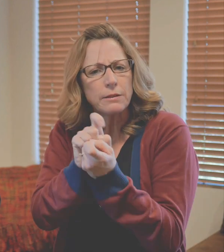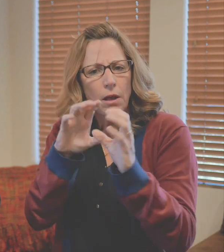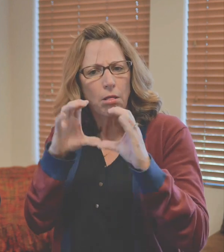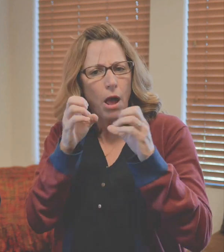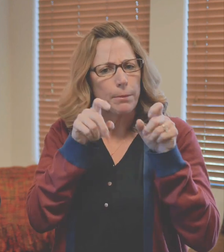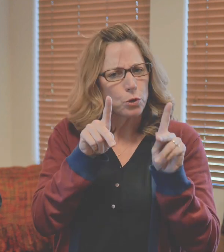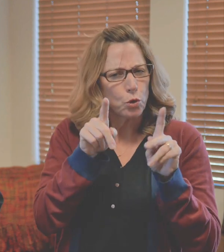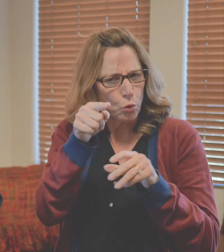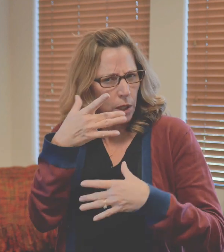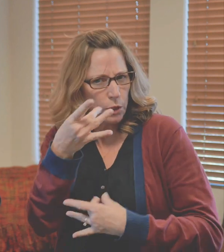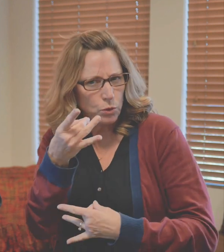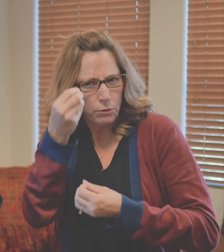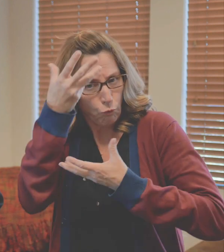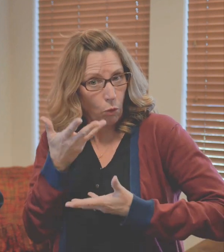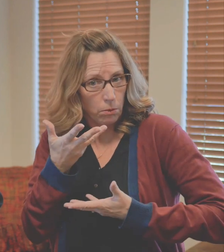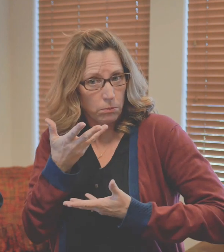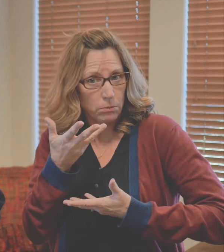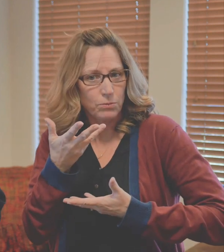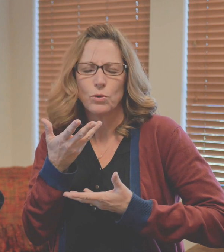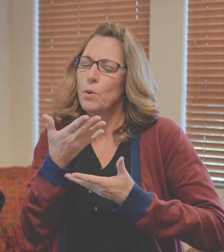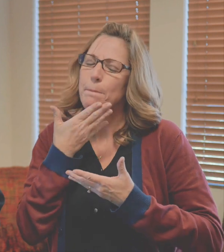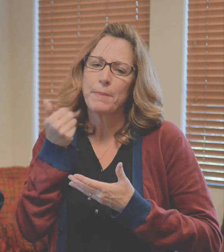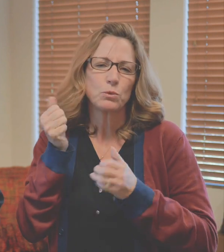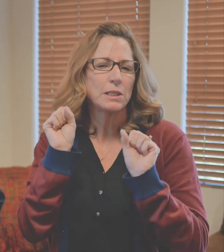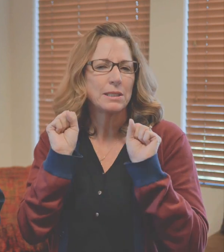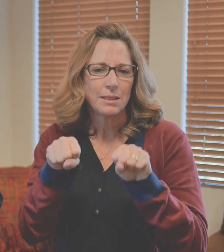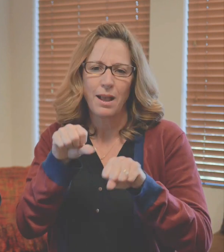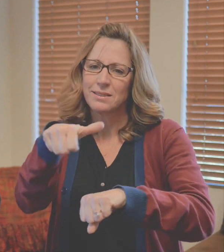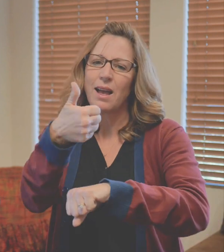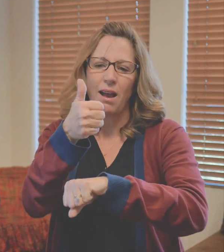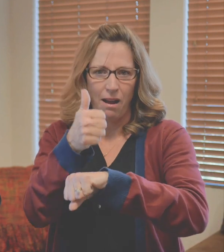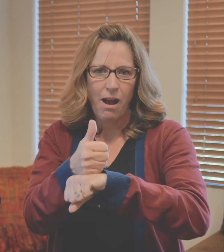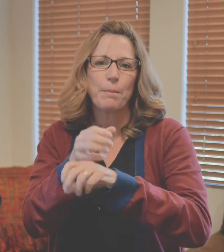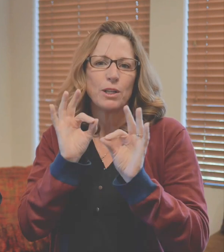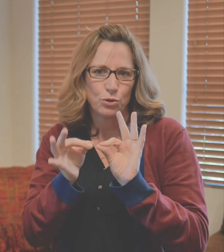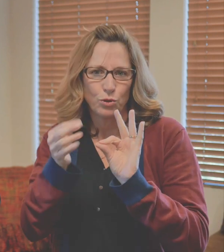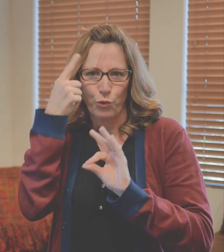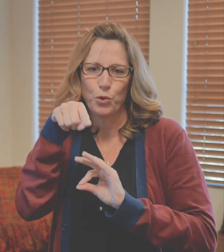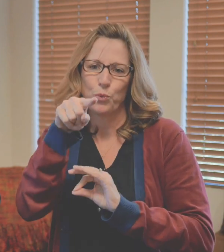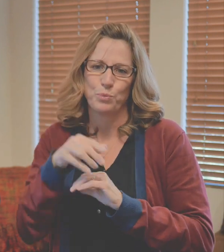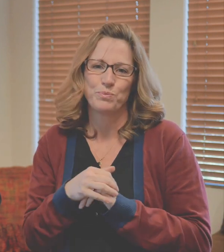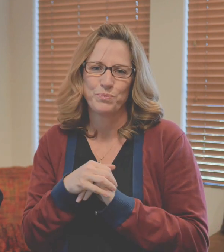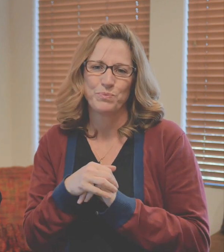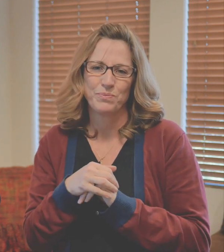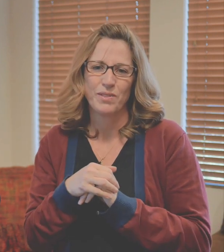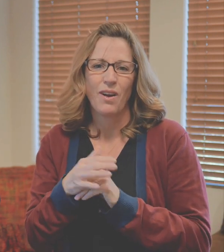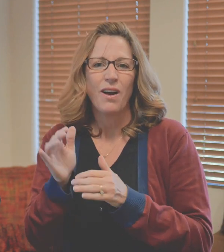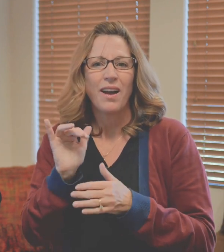in and you let us know, we will do the best we can to accommodate that and have someone translate for you. And now I'd like to have Chanel just say a